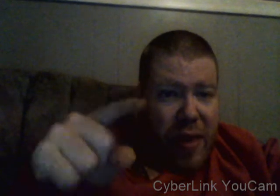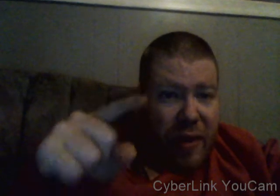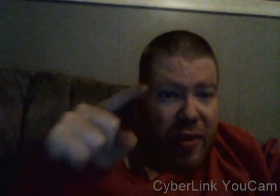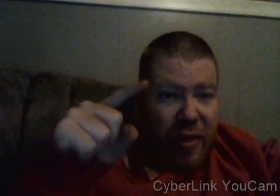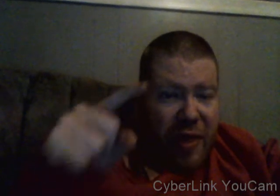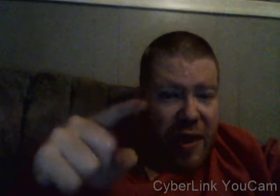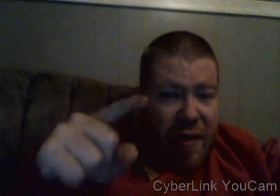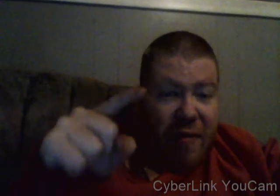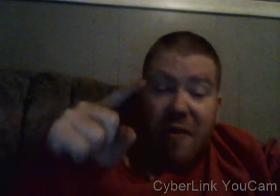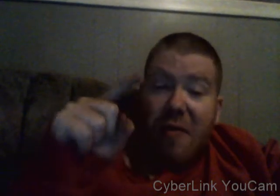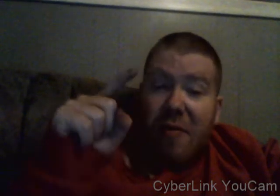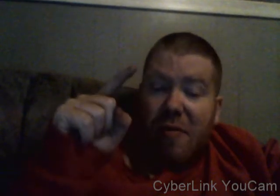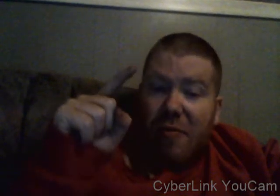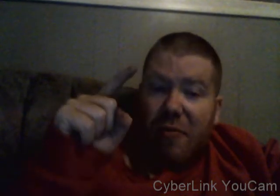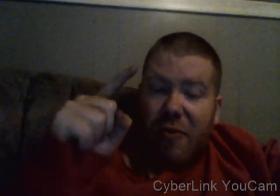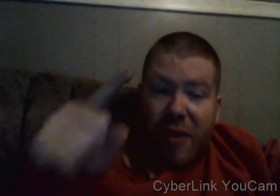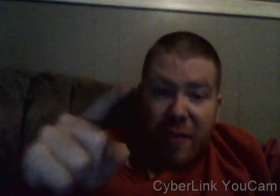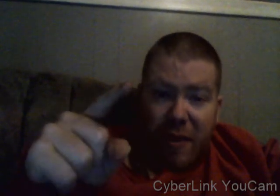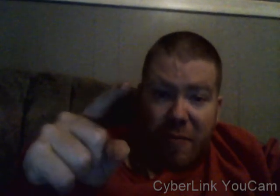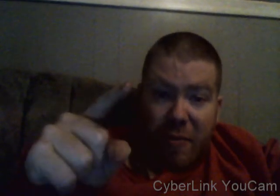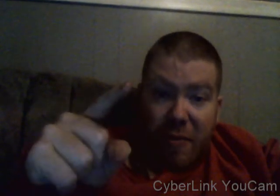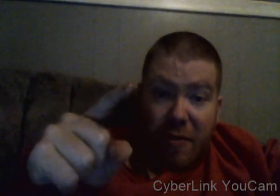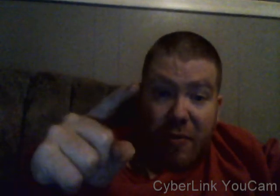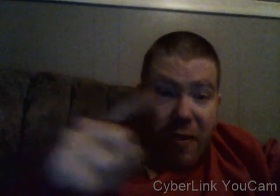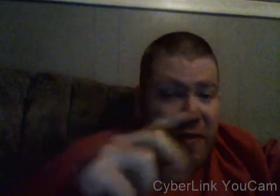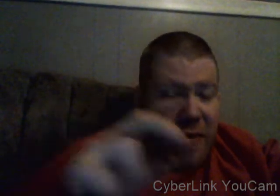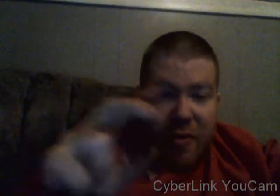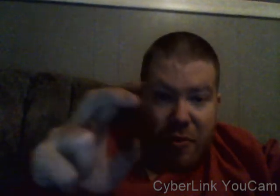this film up whatever you do